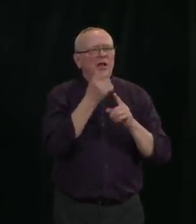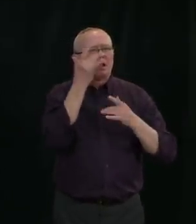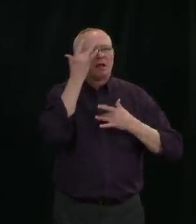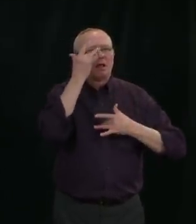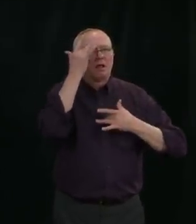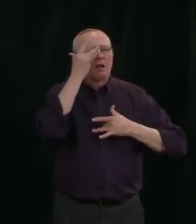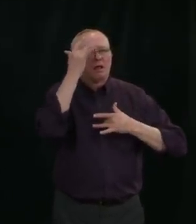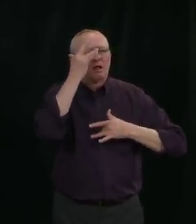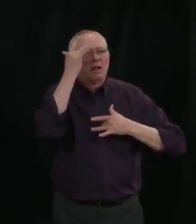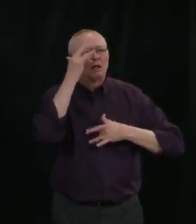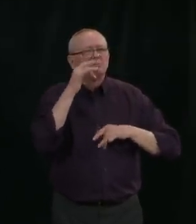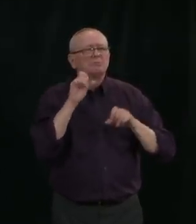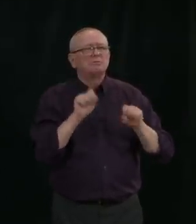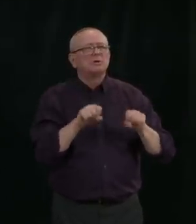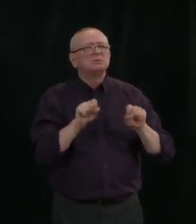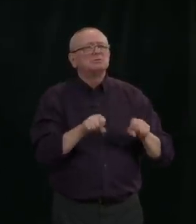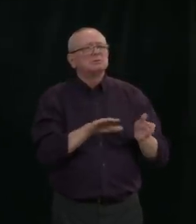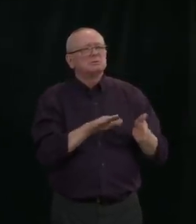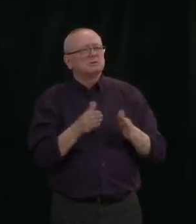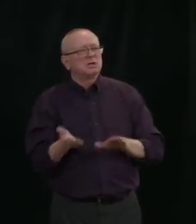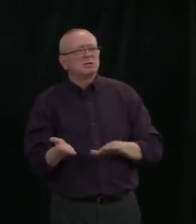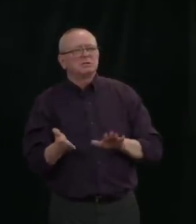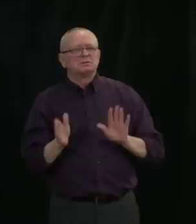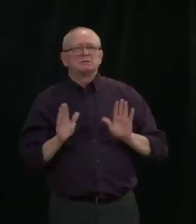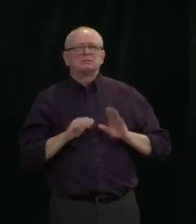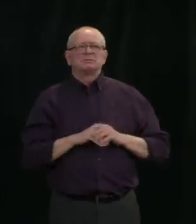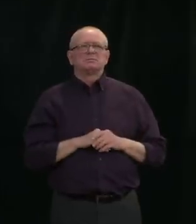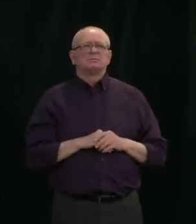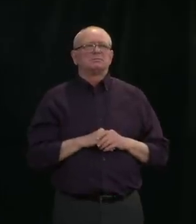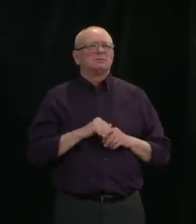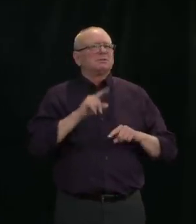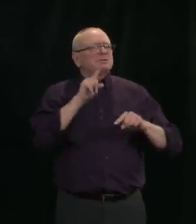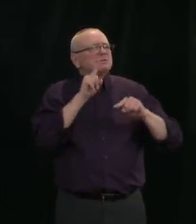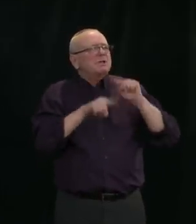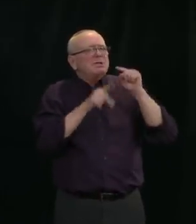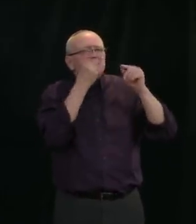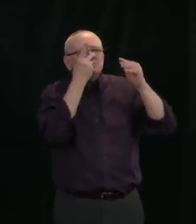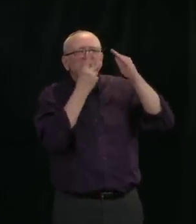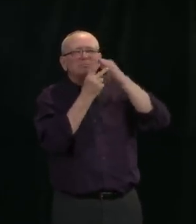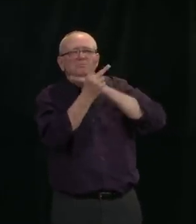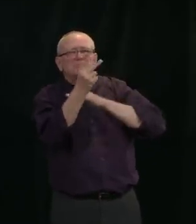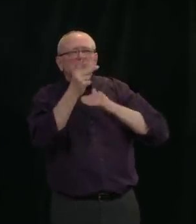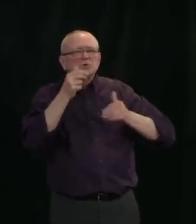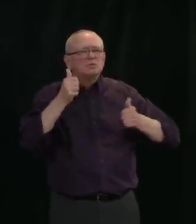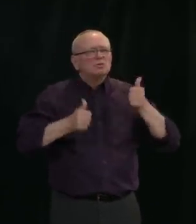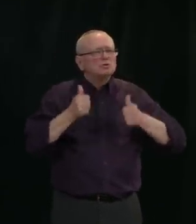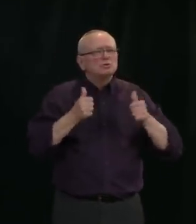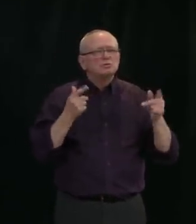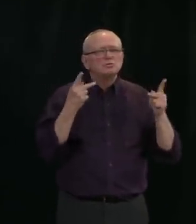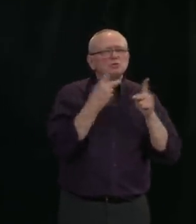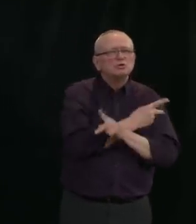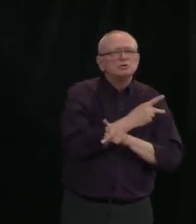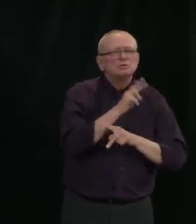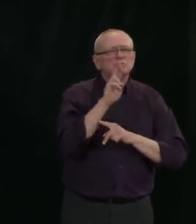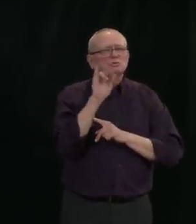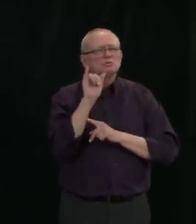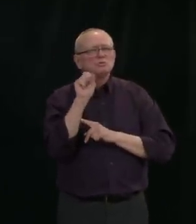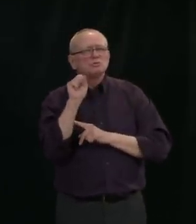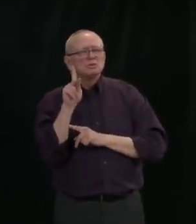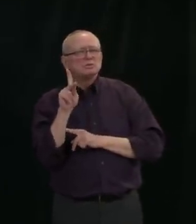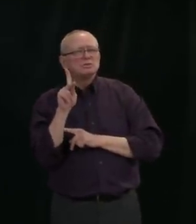about who may be at the greatest risk and more evidence about treatments, the best way to prevent severe illness